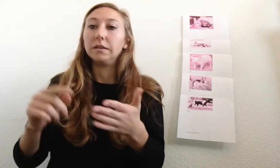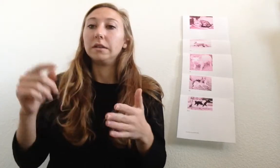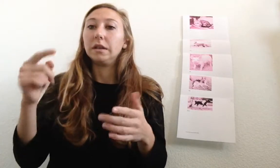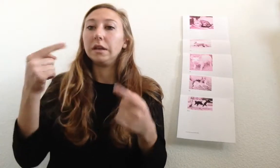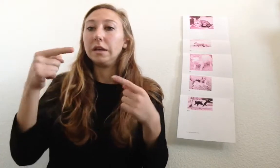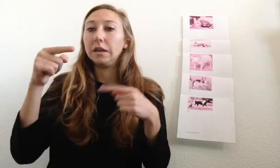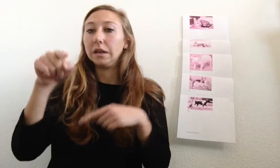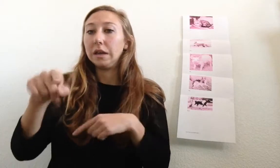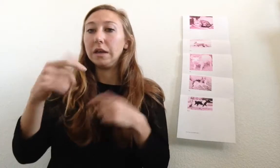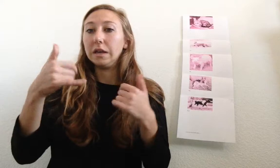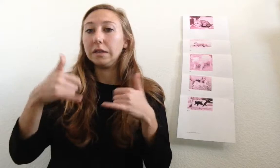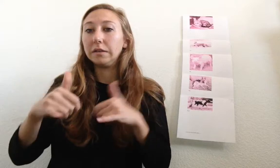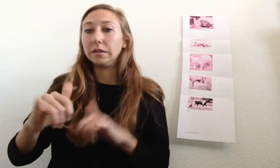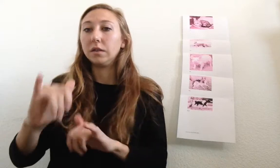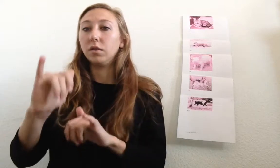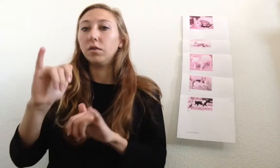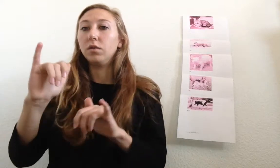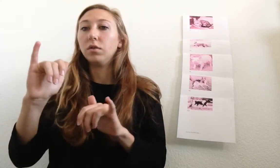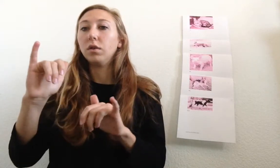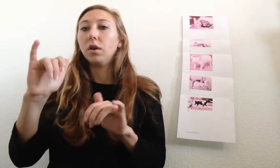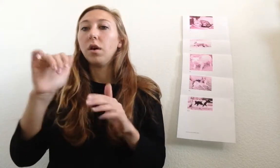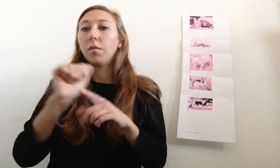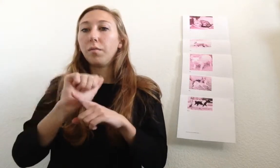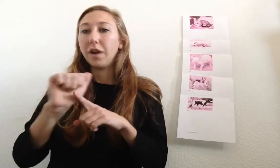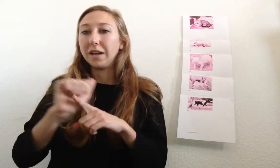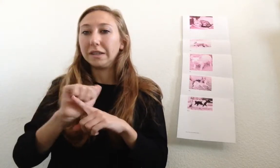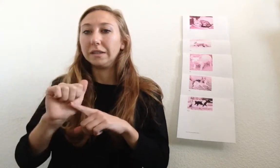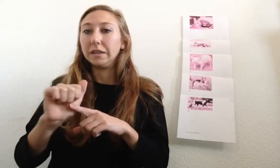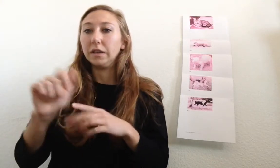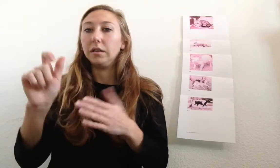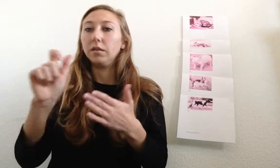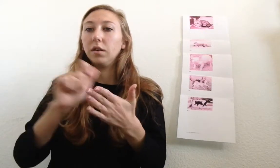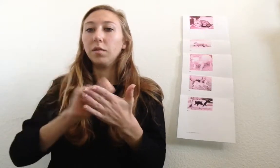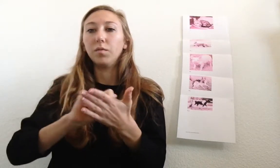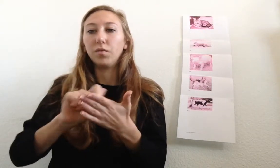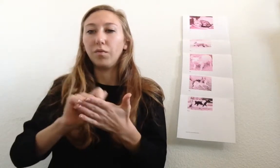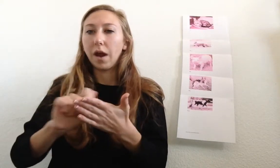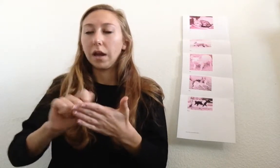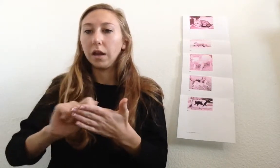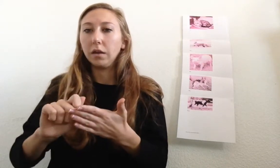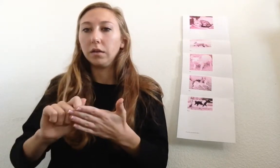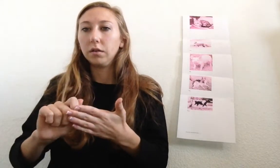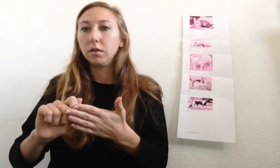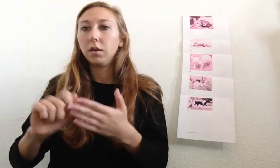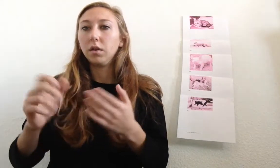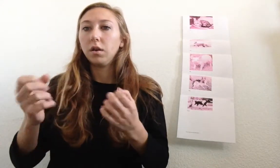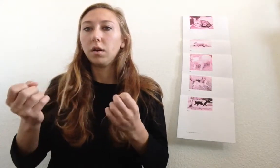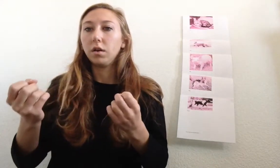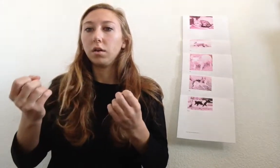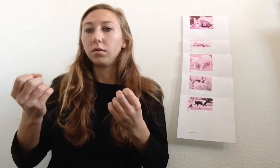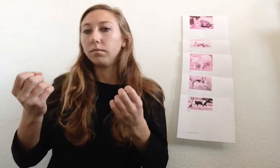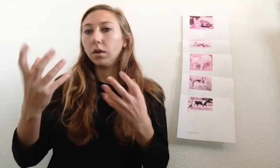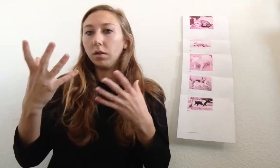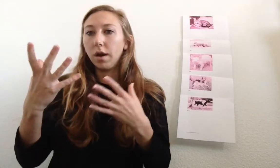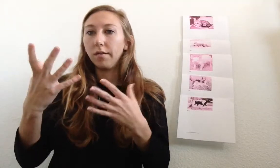he is still practicing writing a lot.